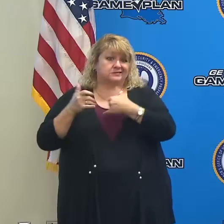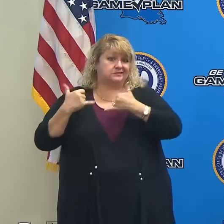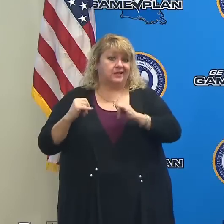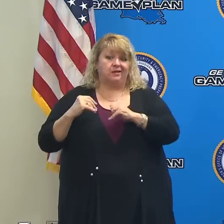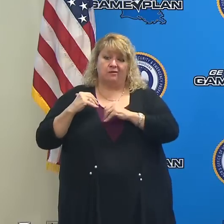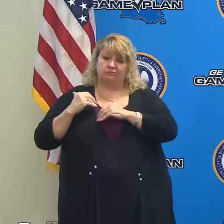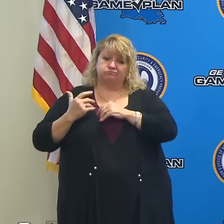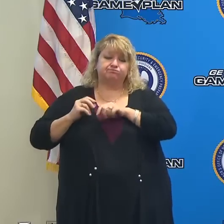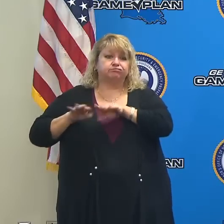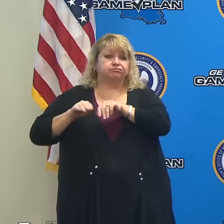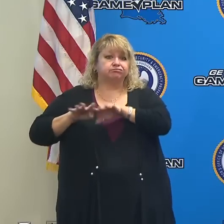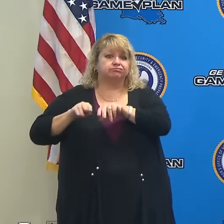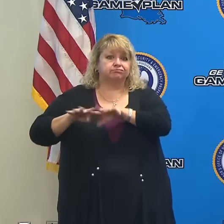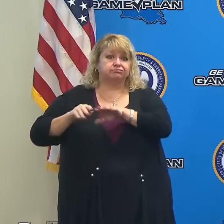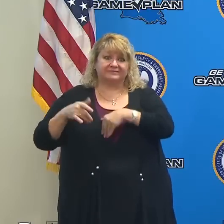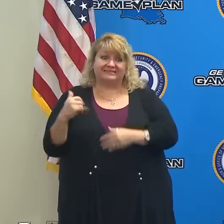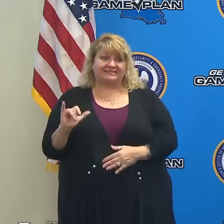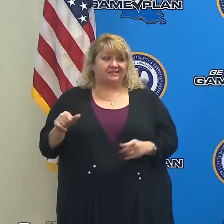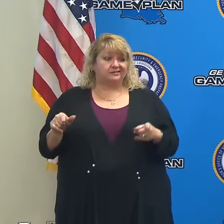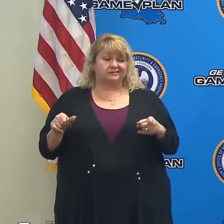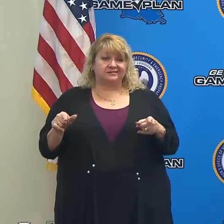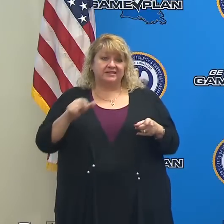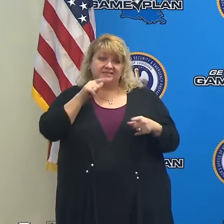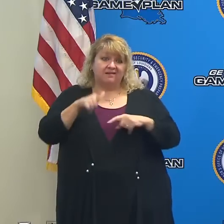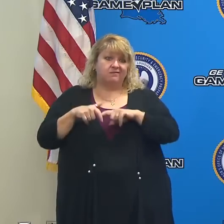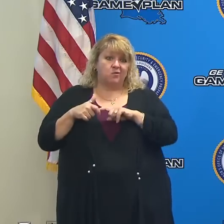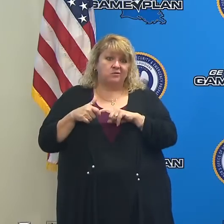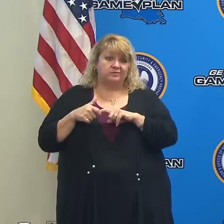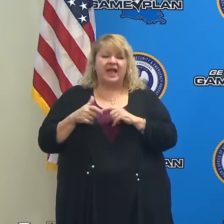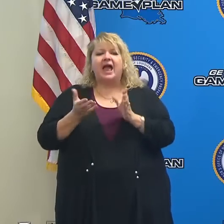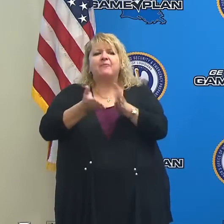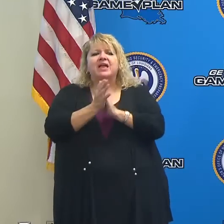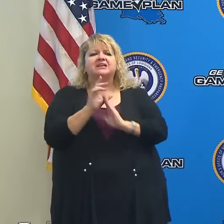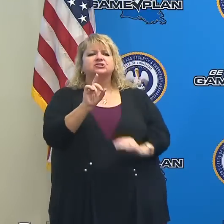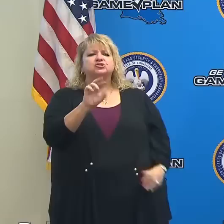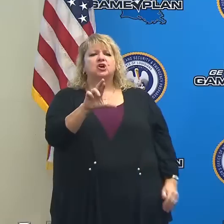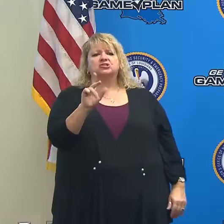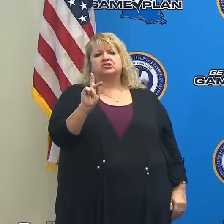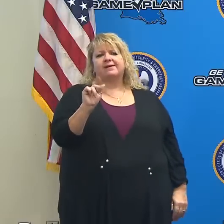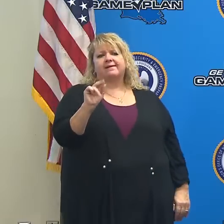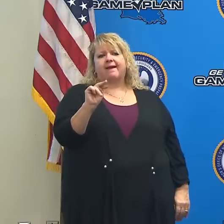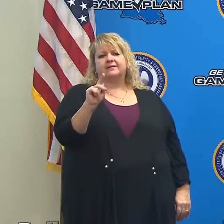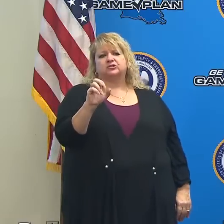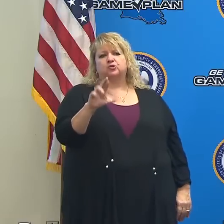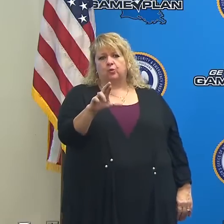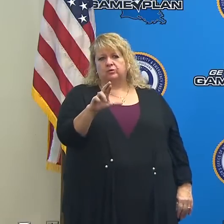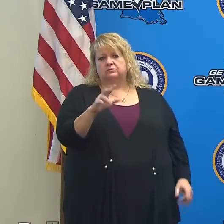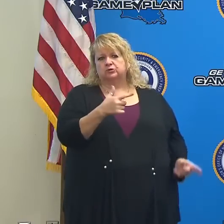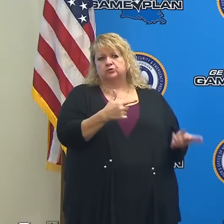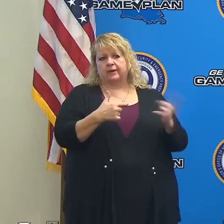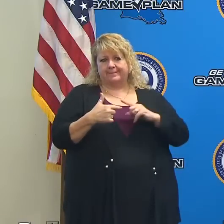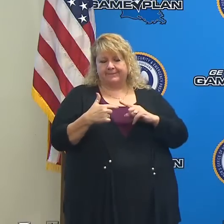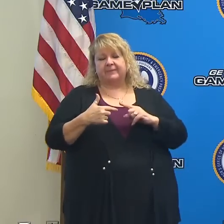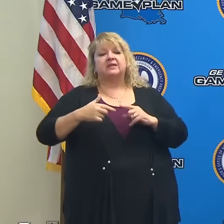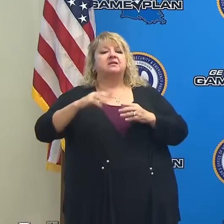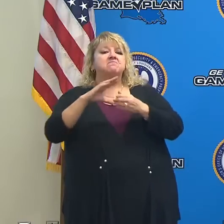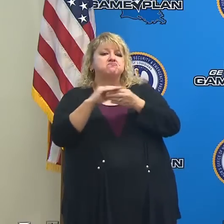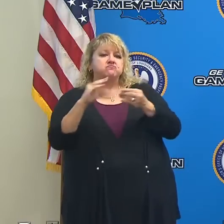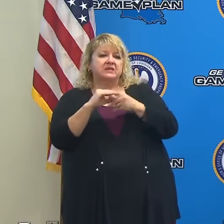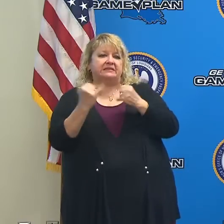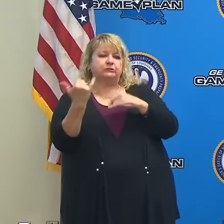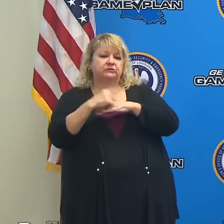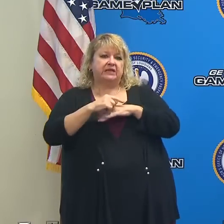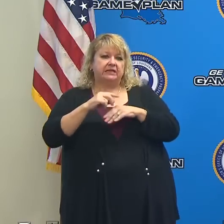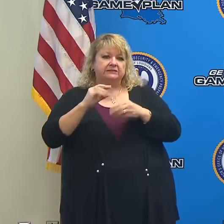And I'm going to ask Dr. Canter to come up. He will briefly go over today's numbers as well as some other safety tips,